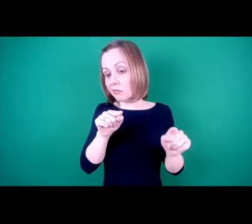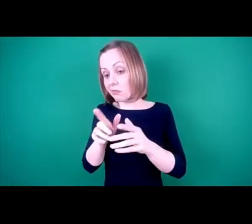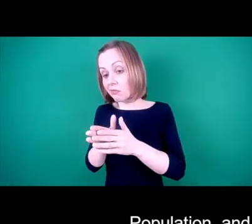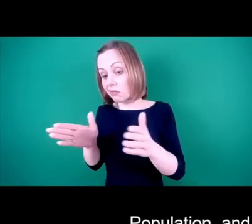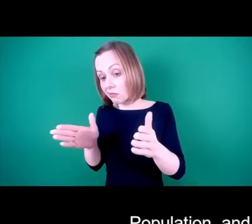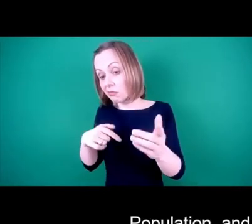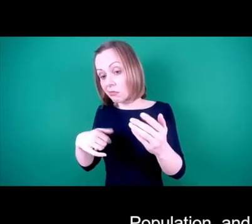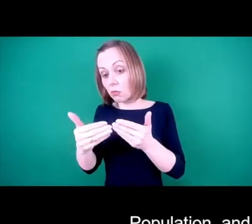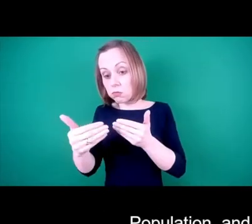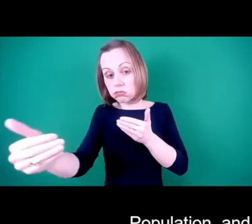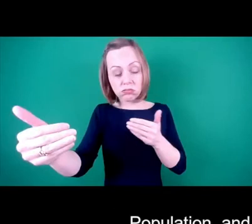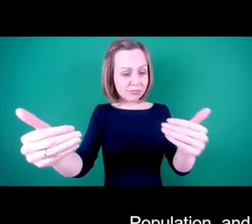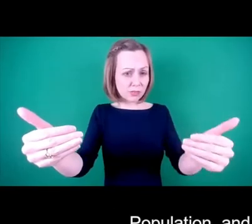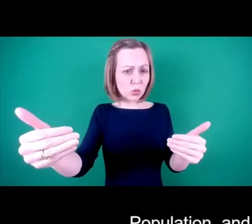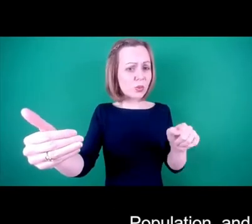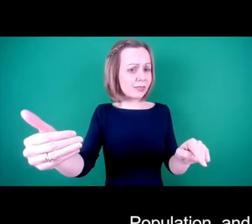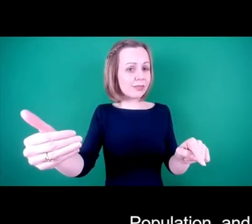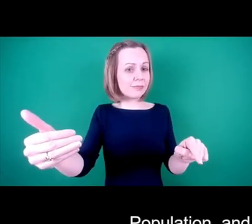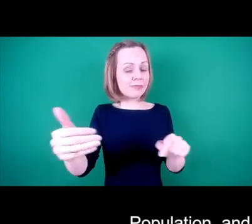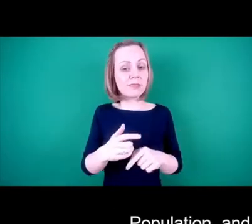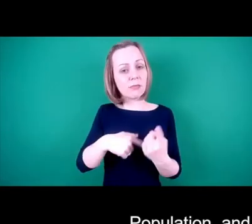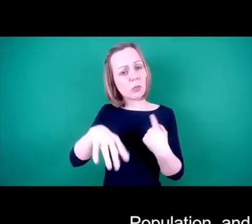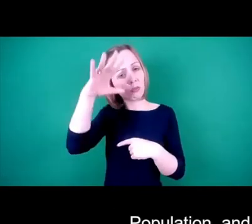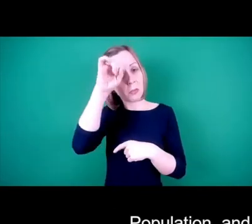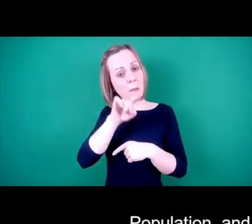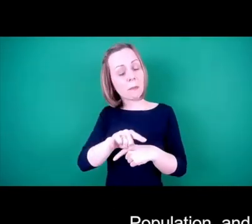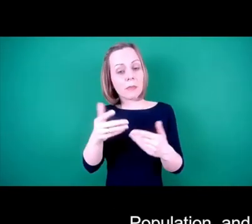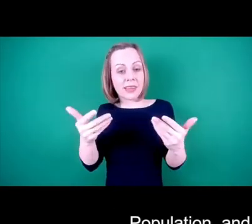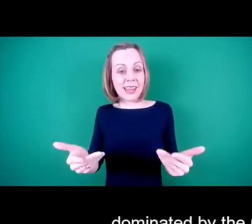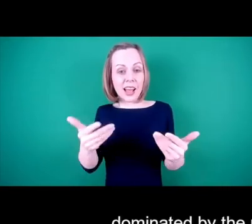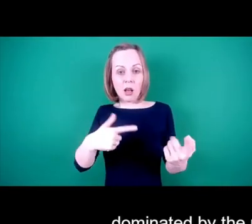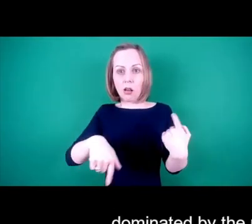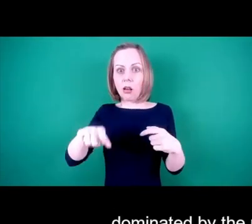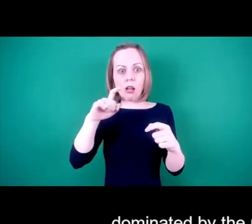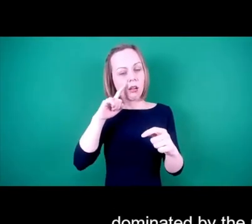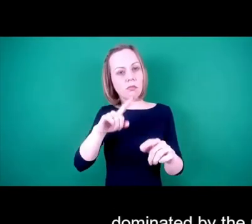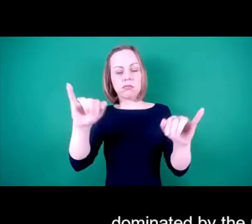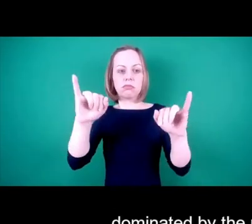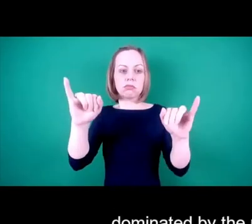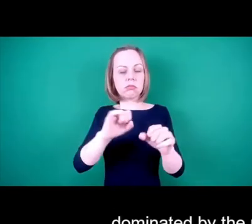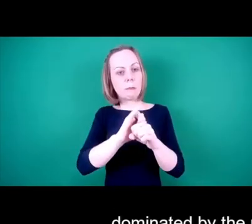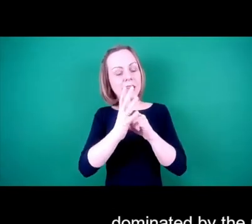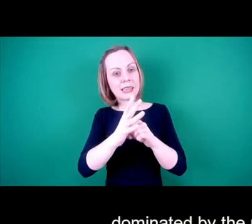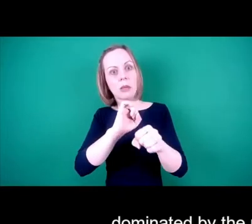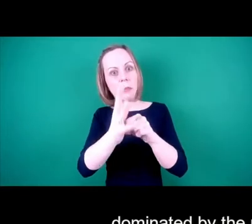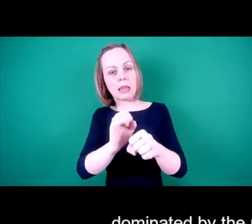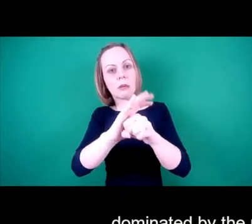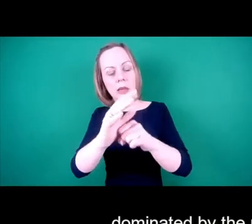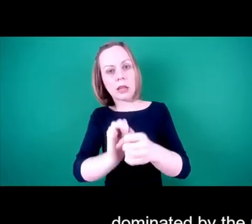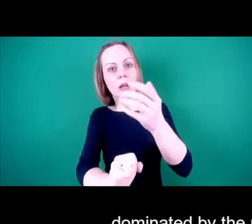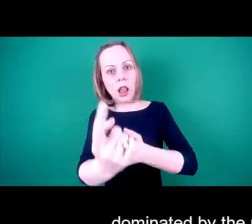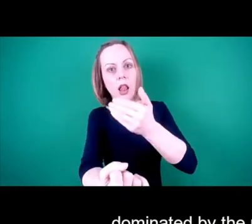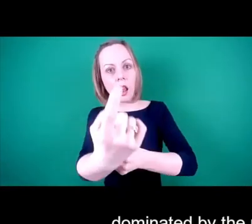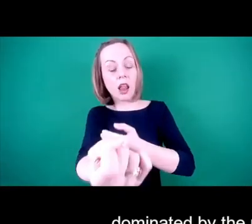And I think it's important to remember in these times where we're dominated by the pandemic that actually a lot of these issues